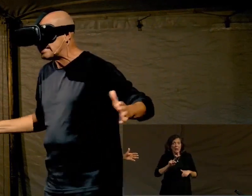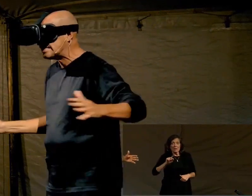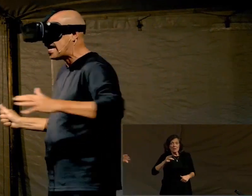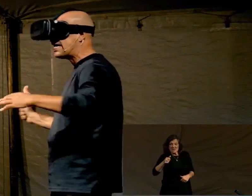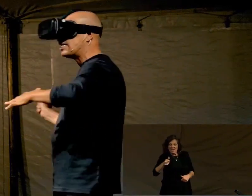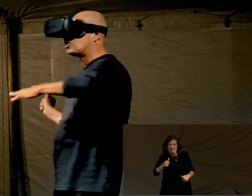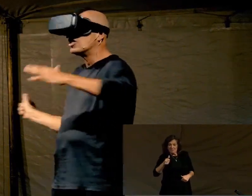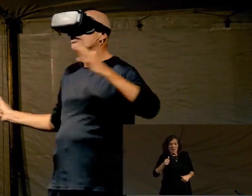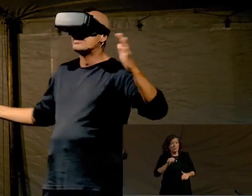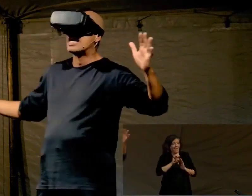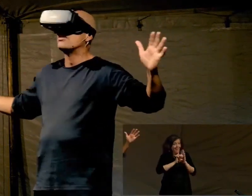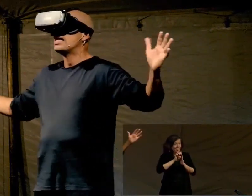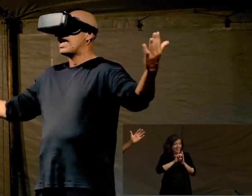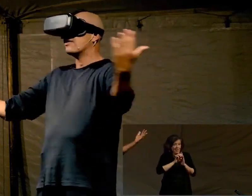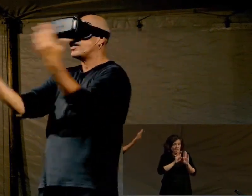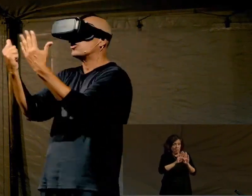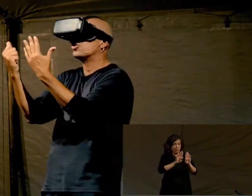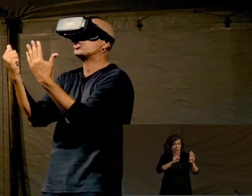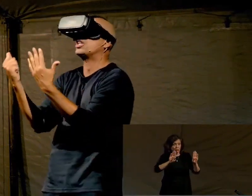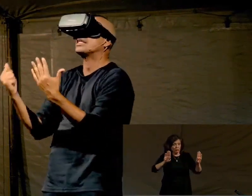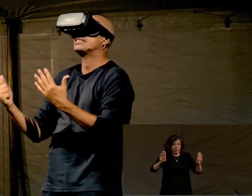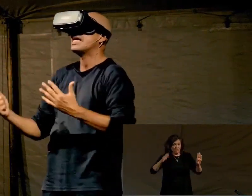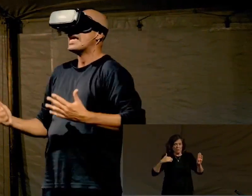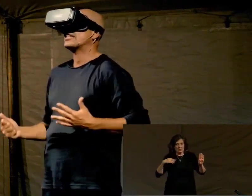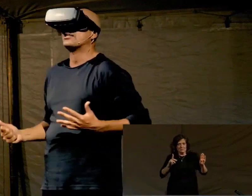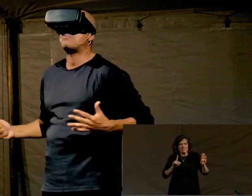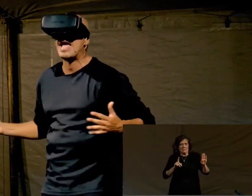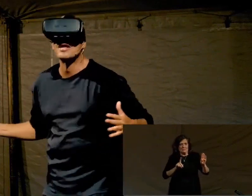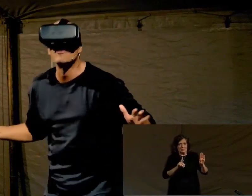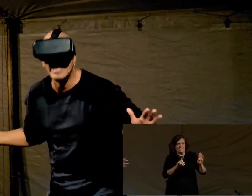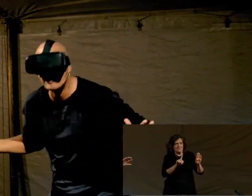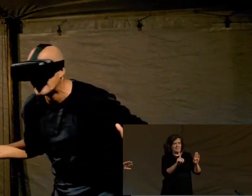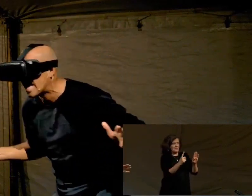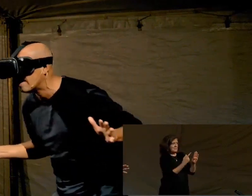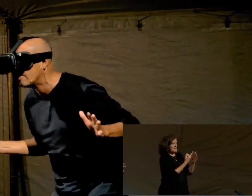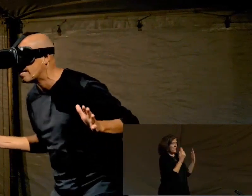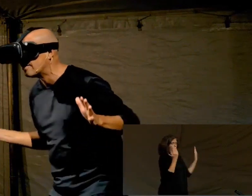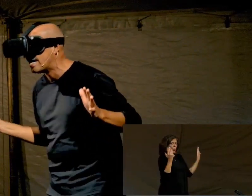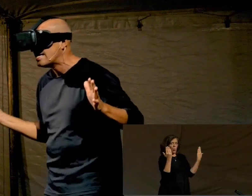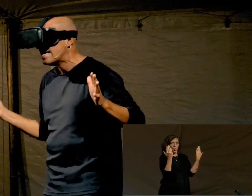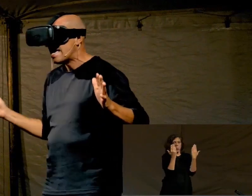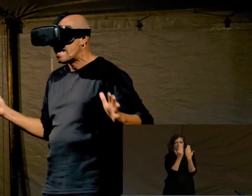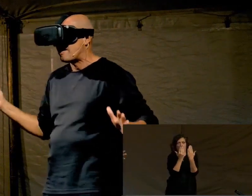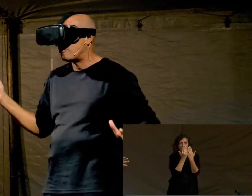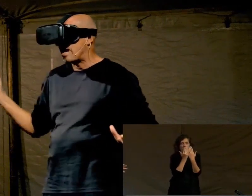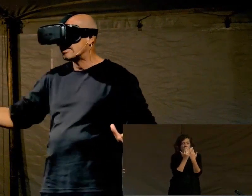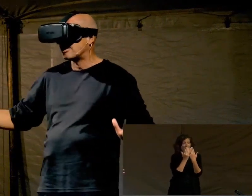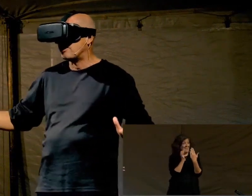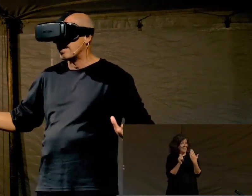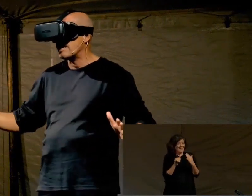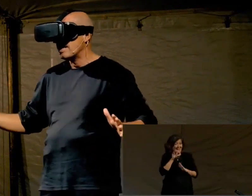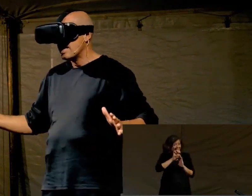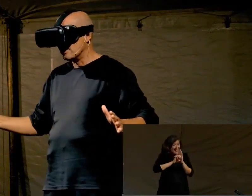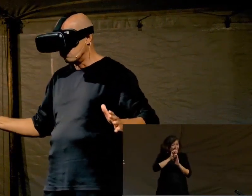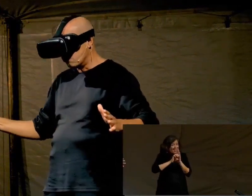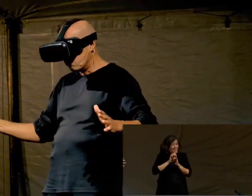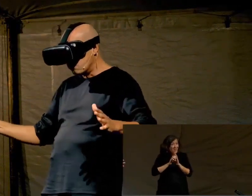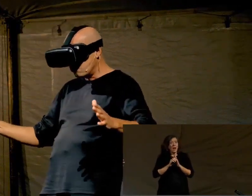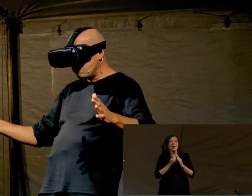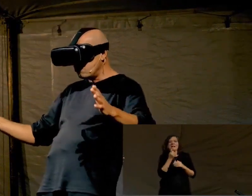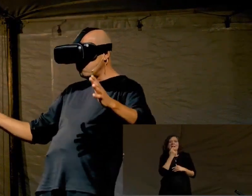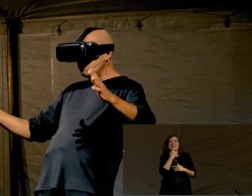And I get inside. I turn around. Elevator door shuts, and it's a panoramic elevator. And I press the button.